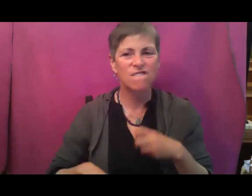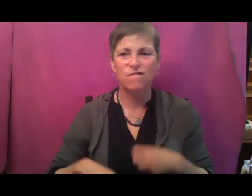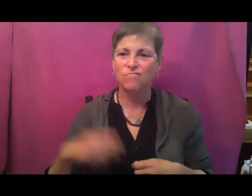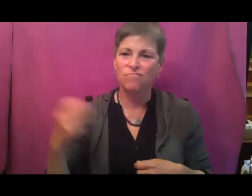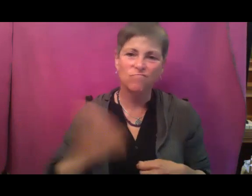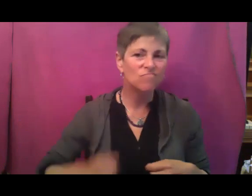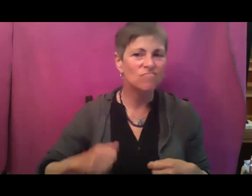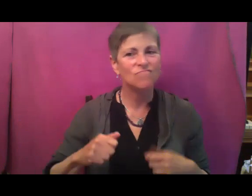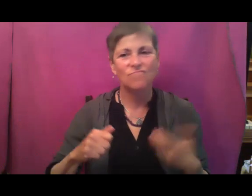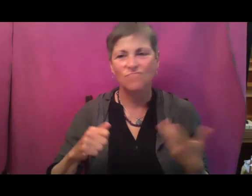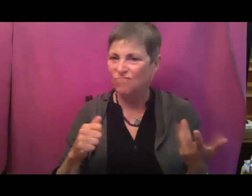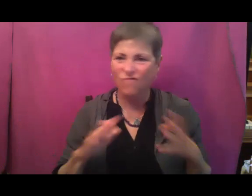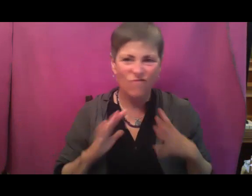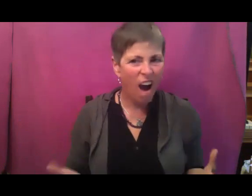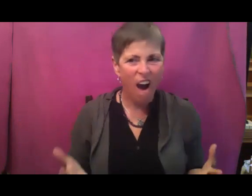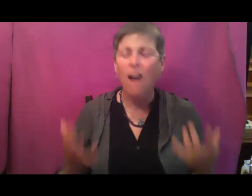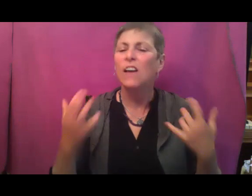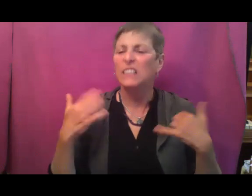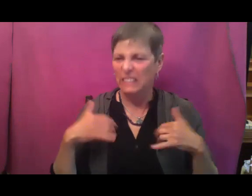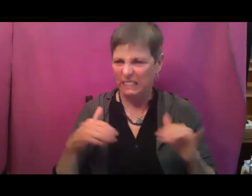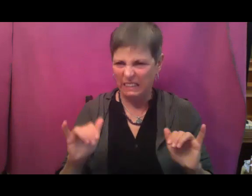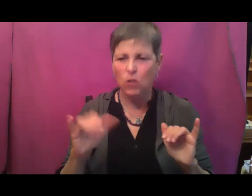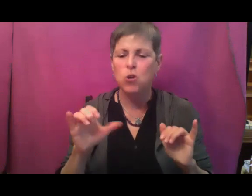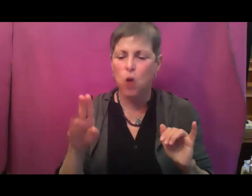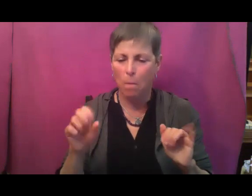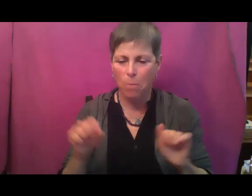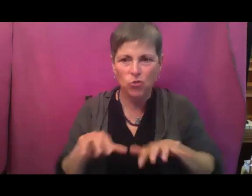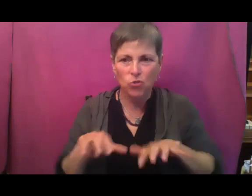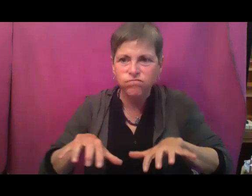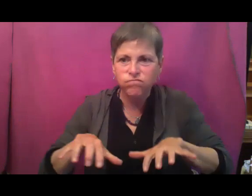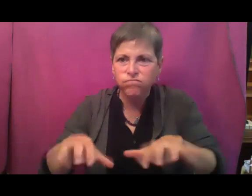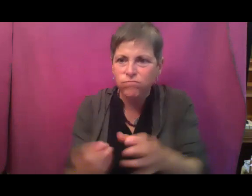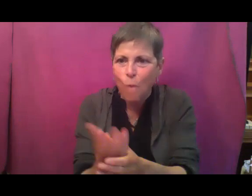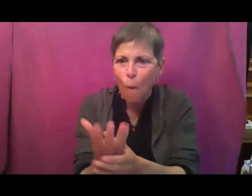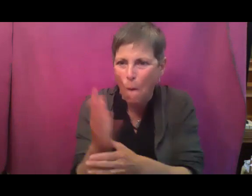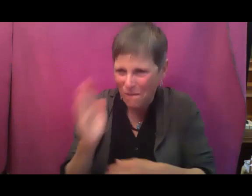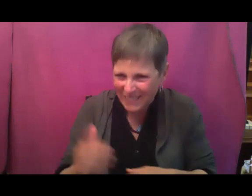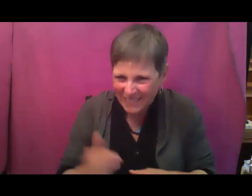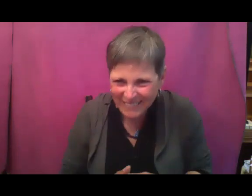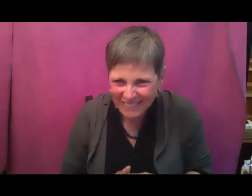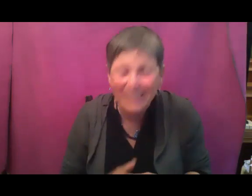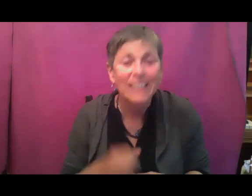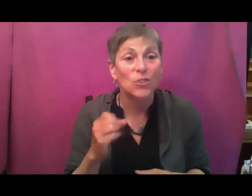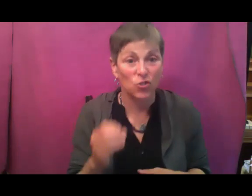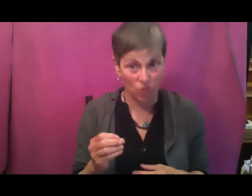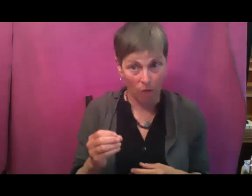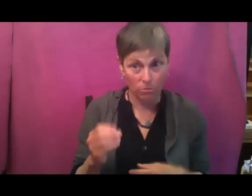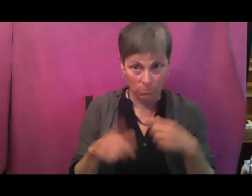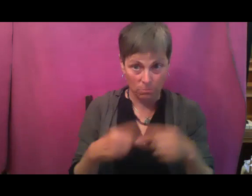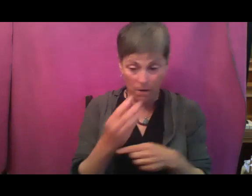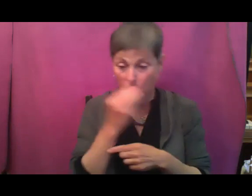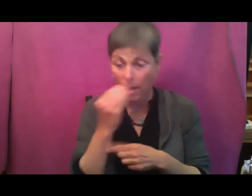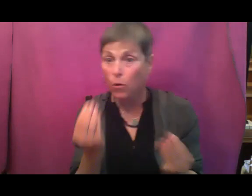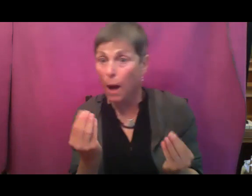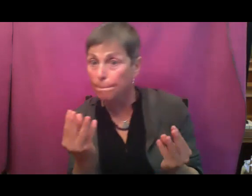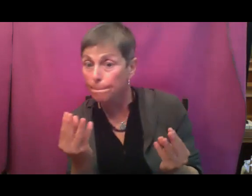surrounded by tons of cucumber abundance, friends. So yes, you want to be sure that you're removing that row cover as soon as